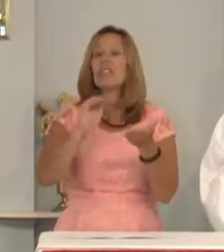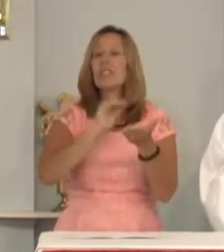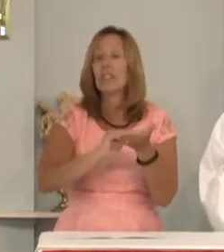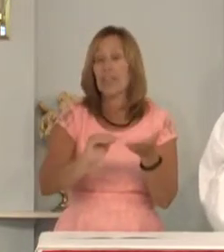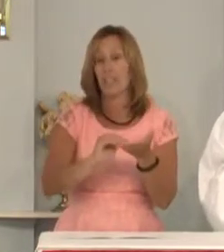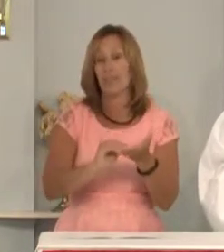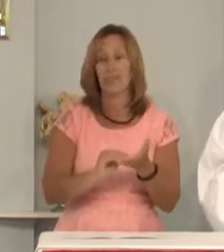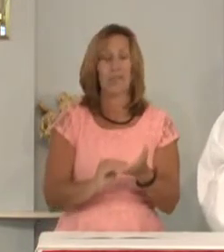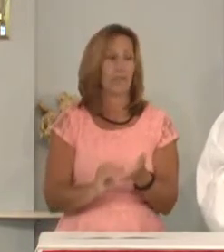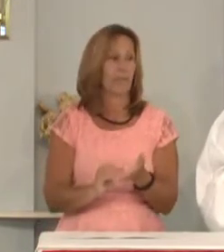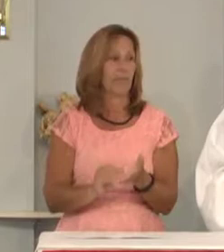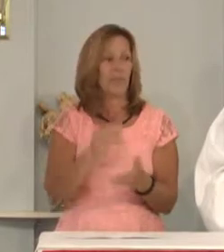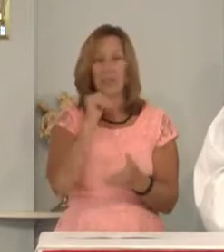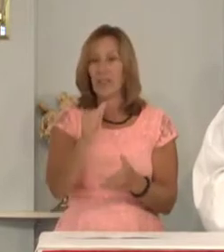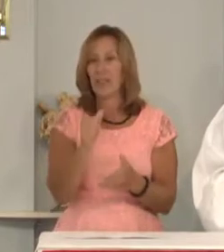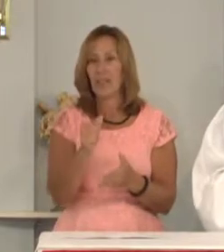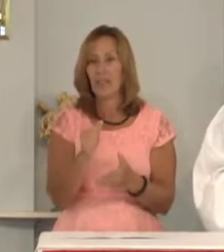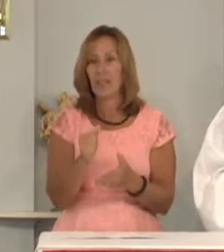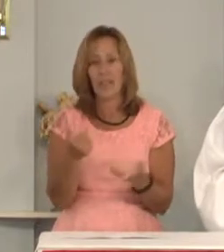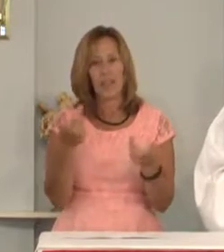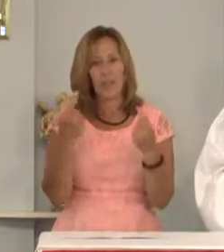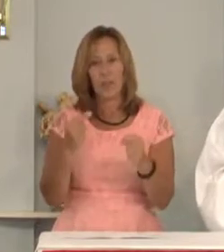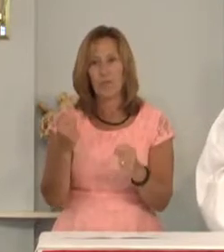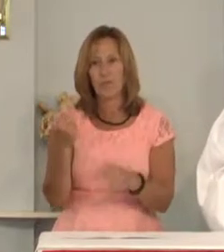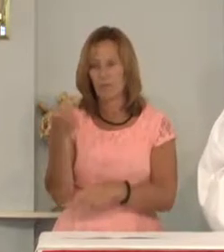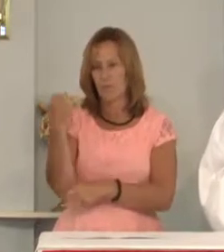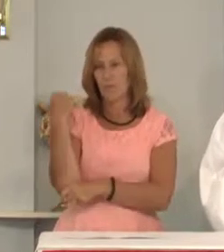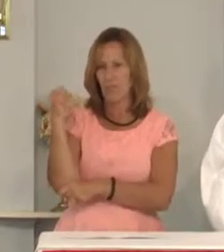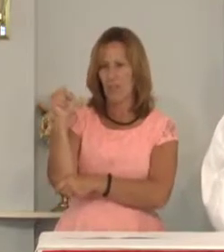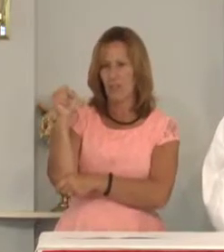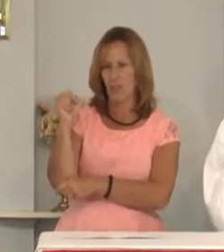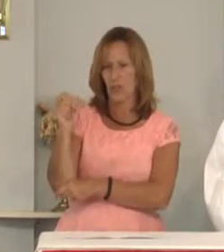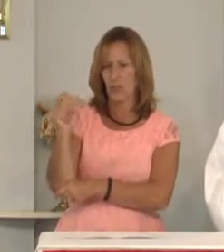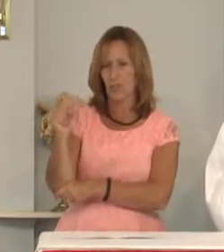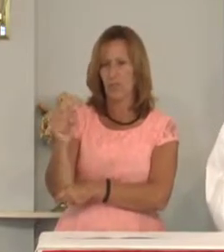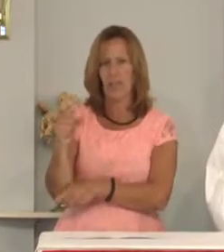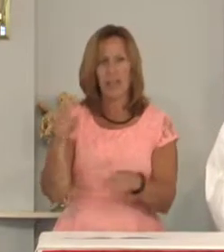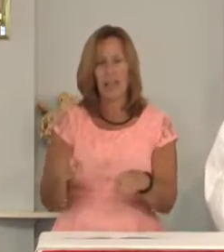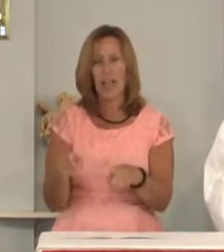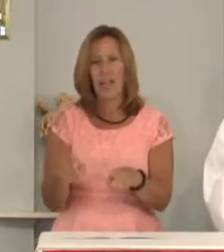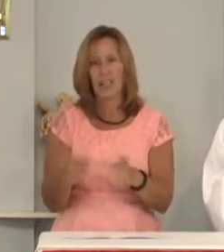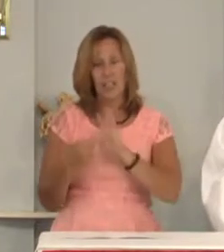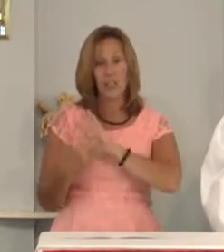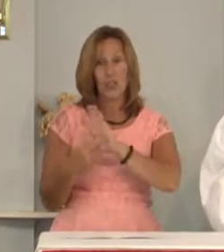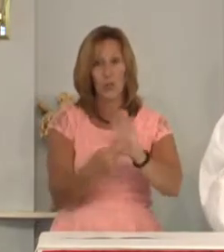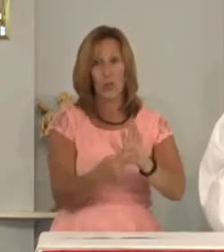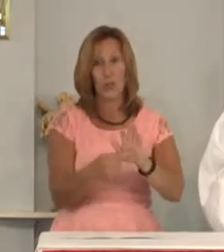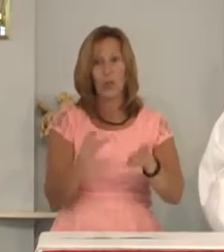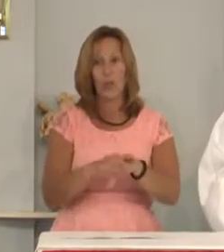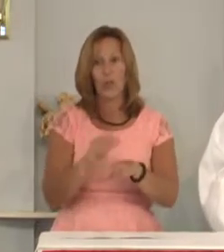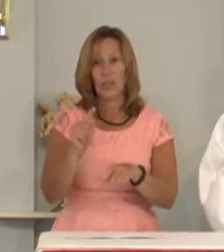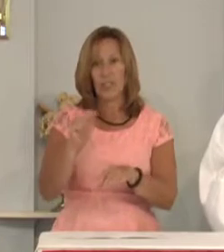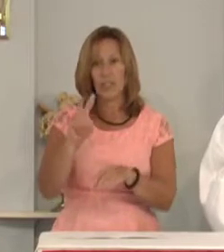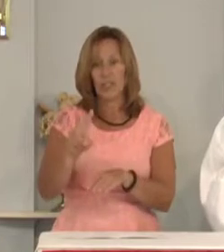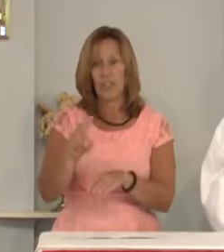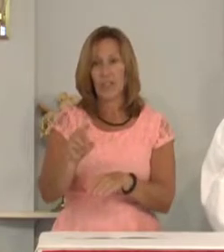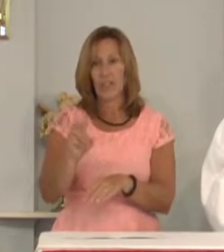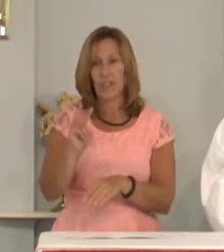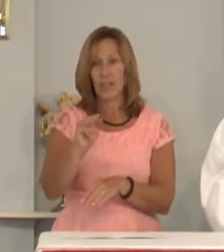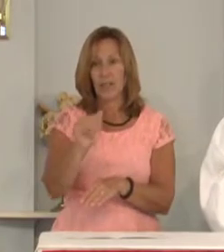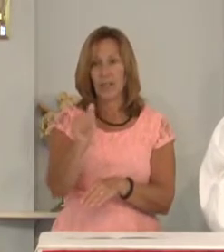not to seek revenge as it's depicted on Amish Mafia